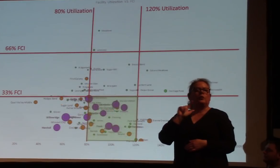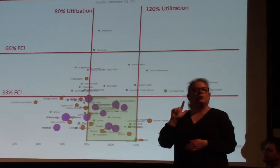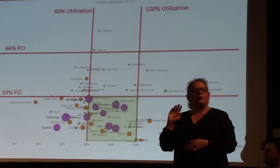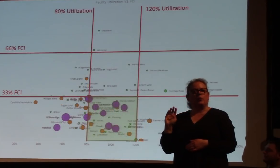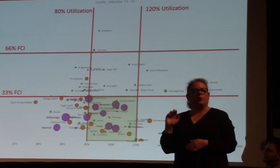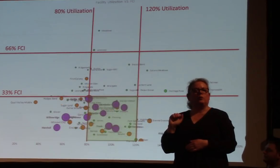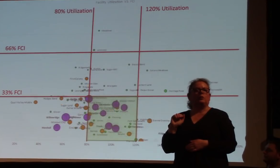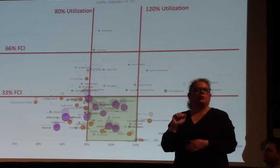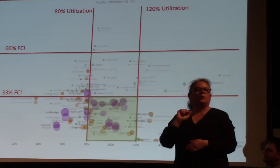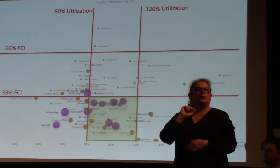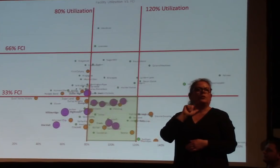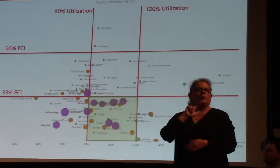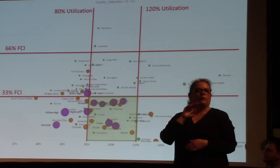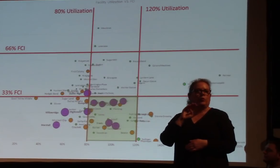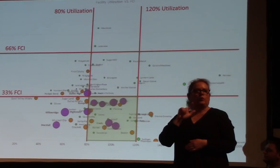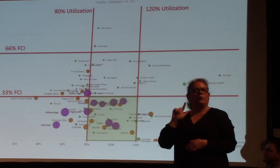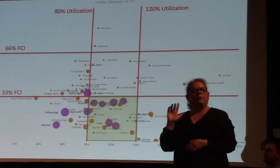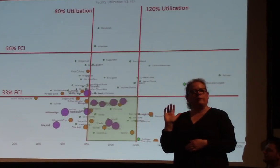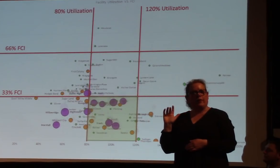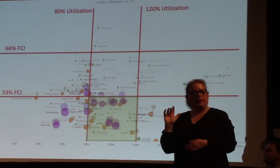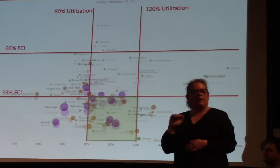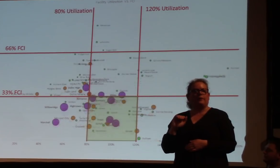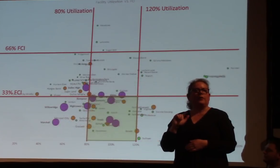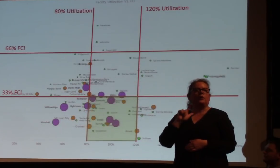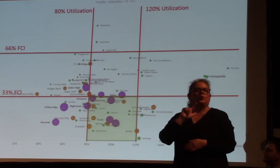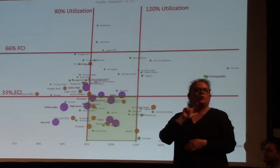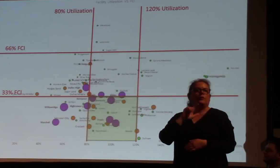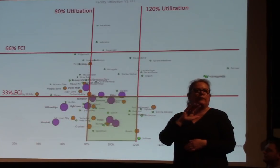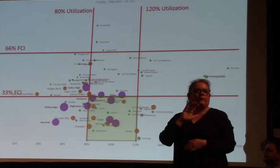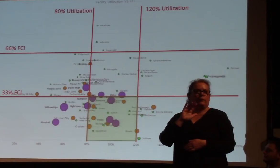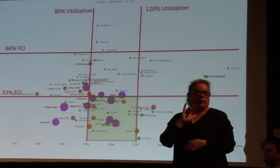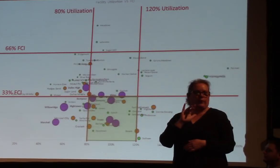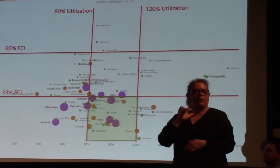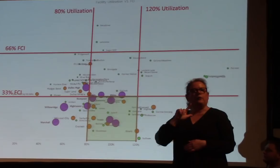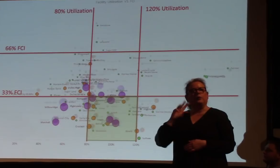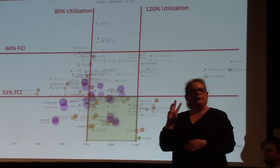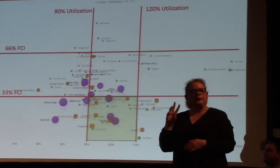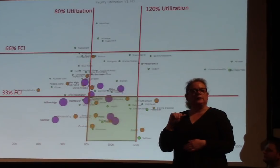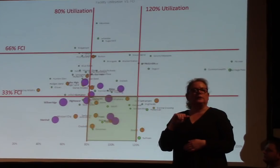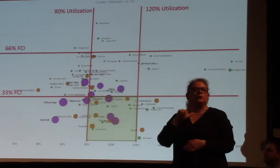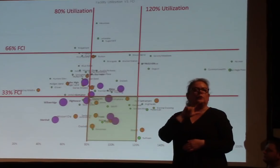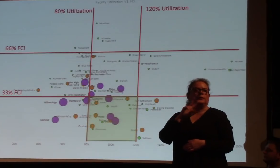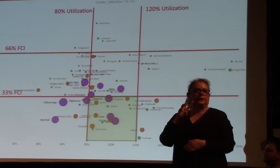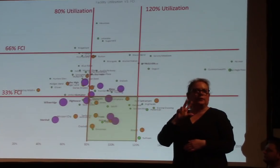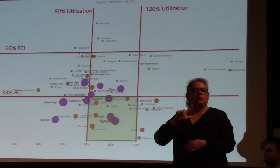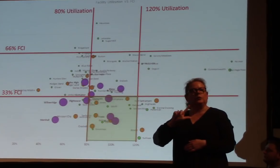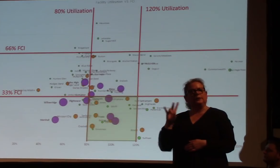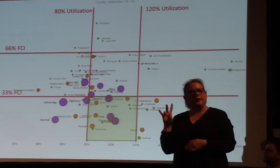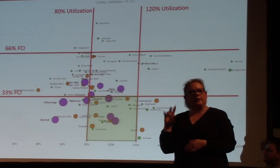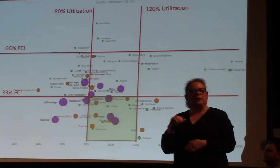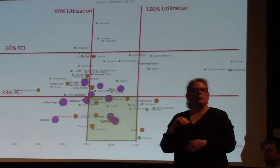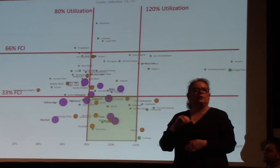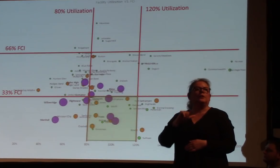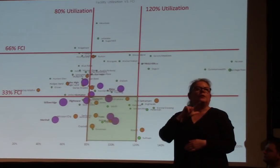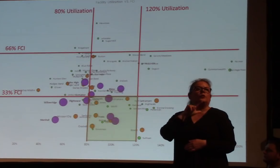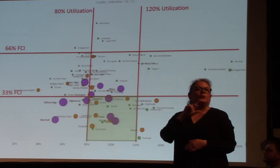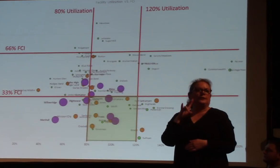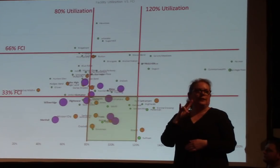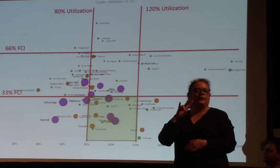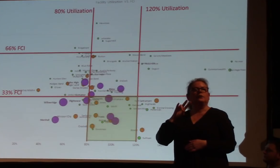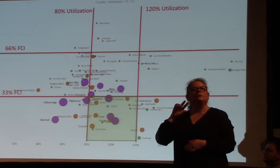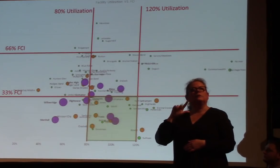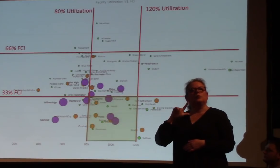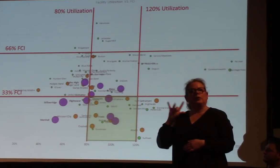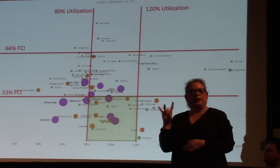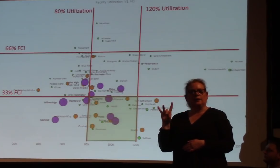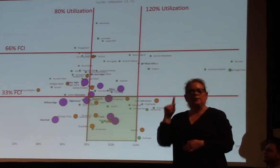24-25, 25-26, 26-27, and 27-28. And just because